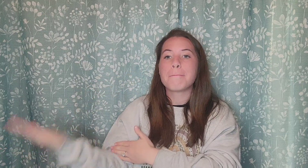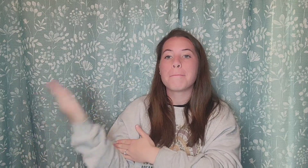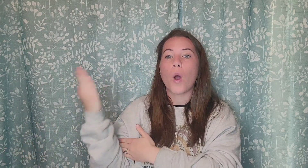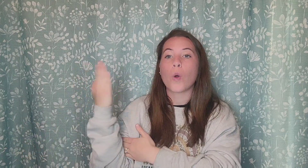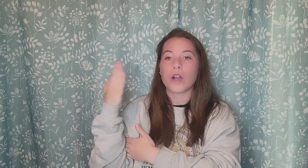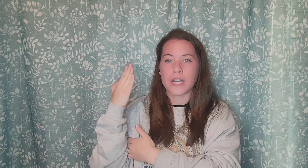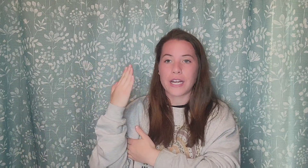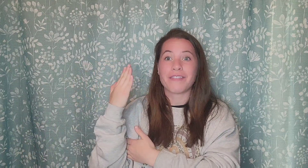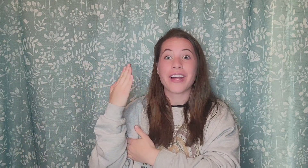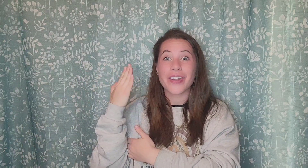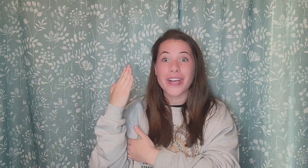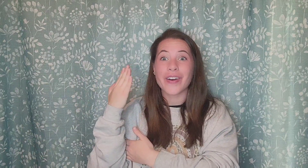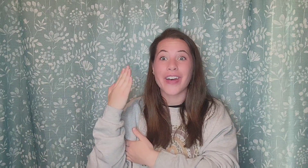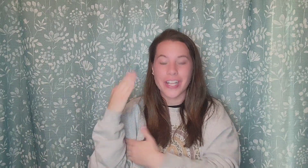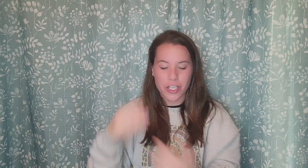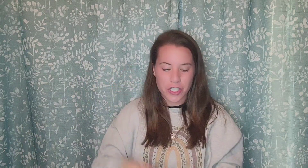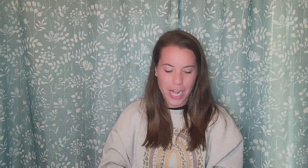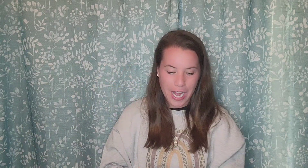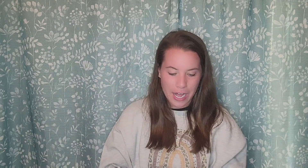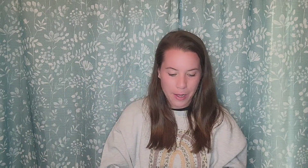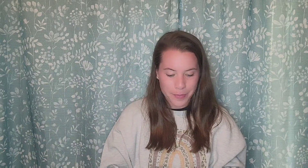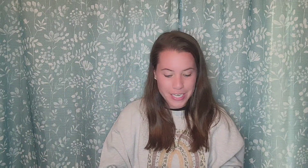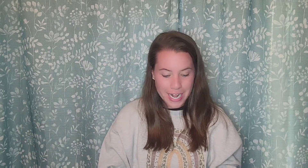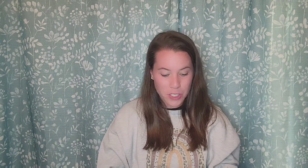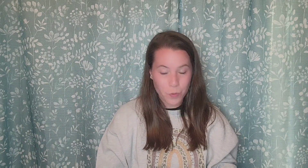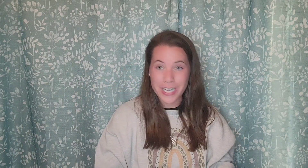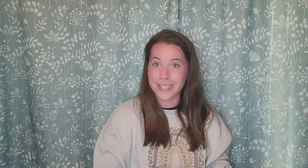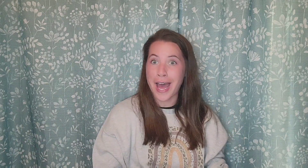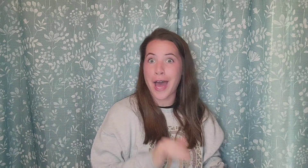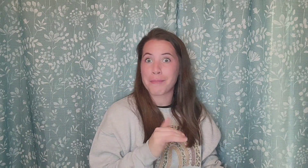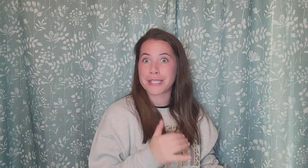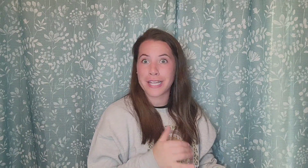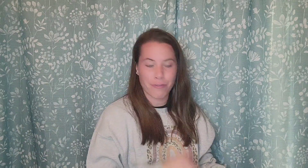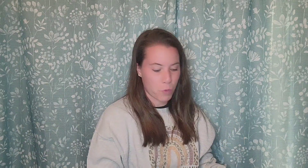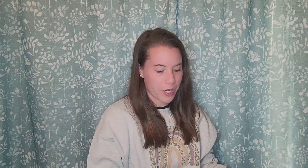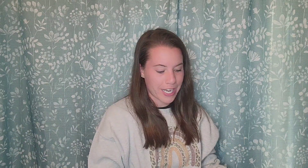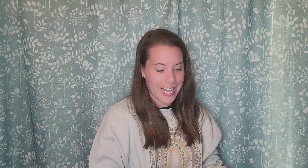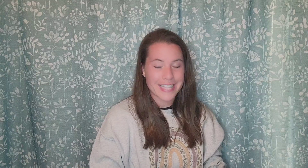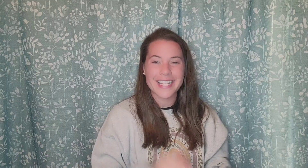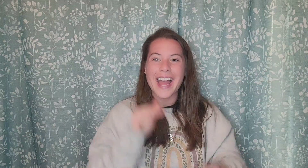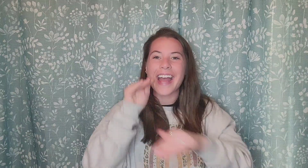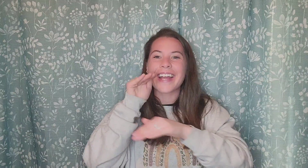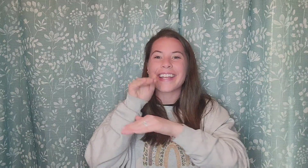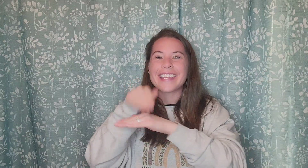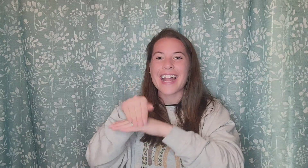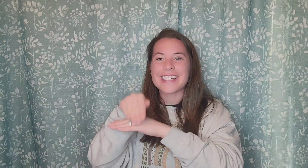Morning. Morning. Very good. Good job. The next one is the opposite of morning. It's night.